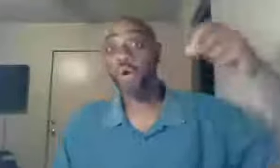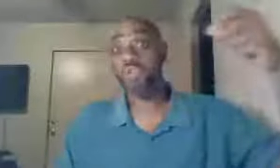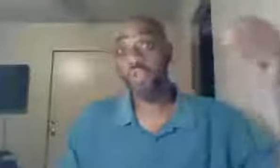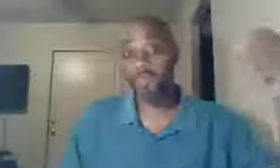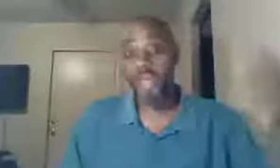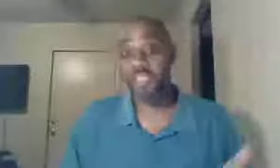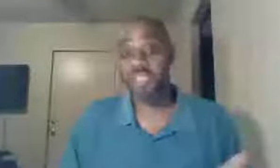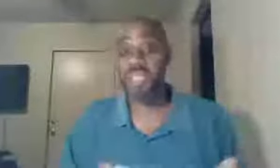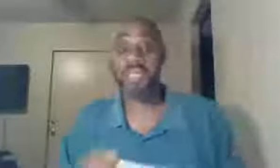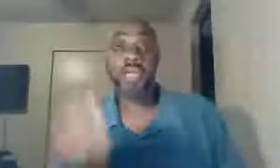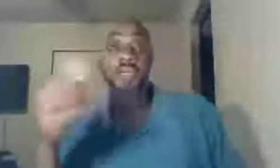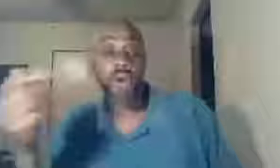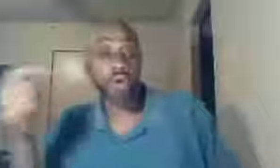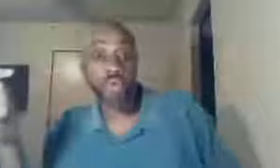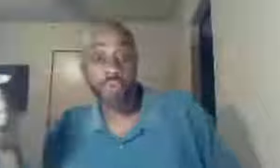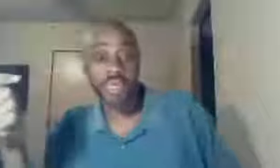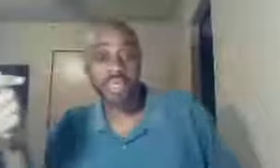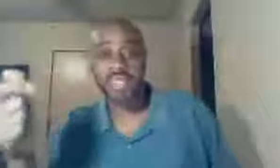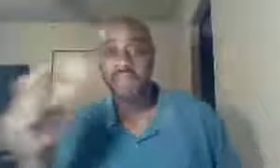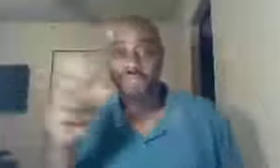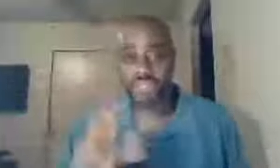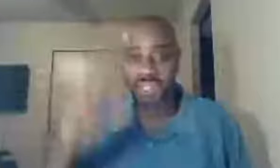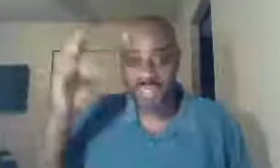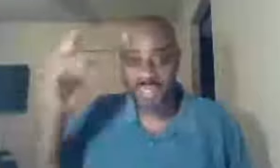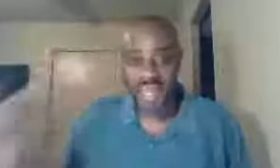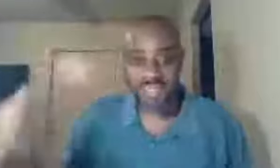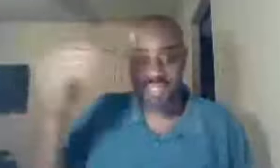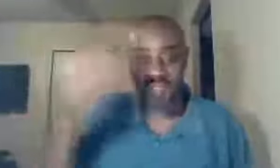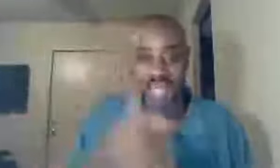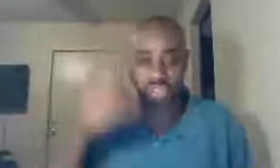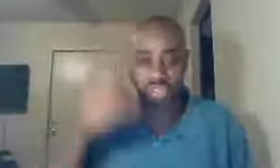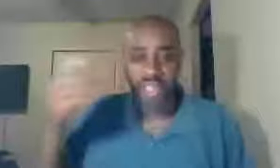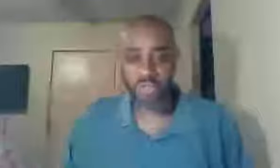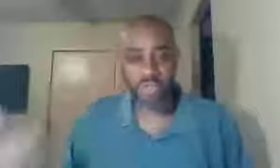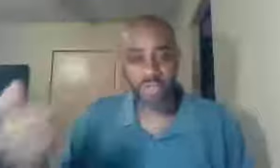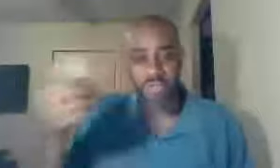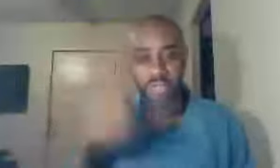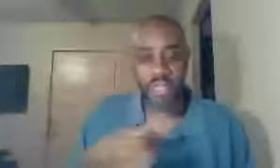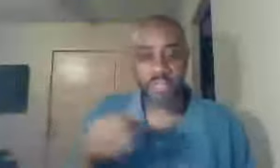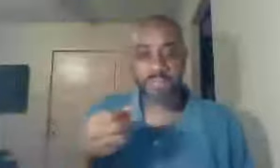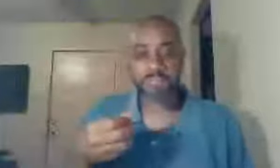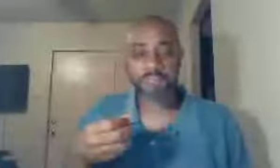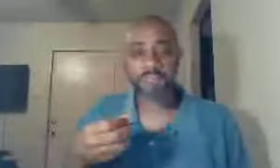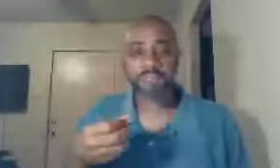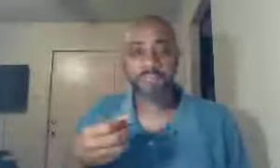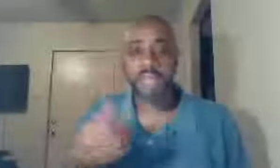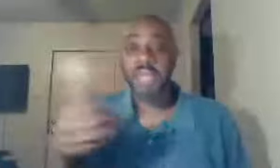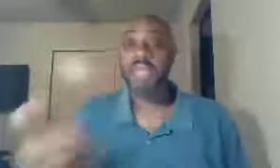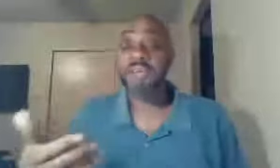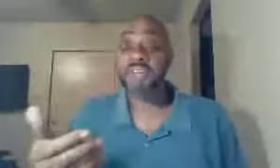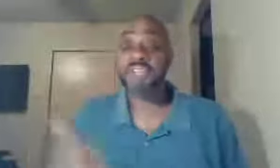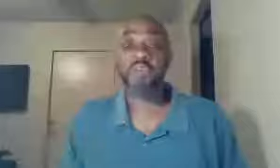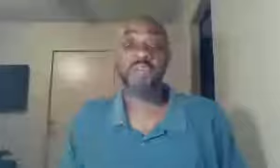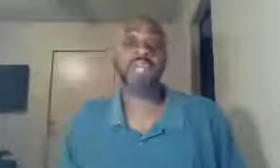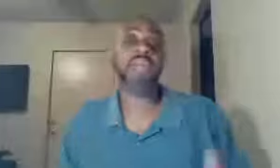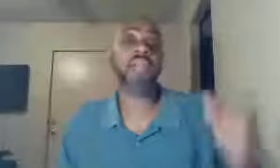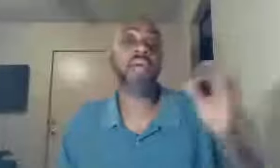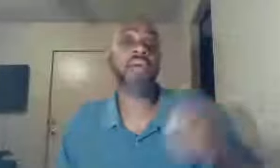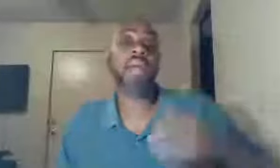those who are perishing, those who are being saved, do you see the constant contrast, in scripture, they left us, for they were not